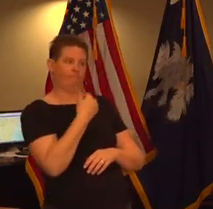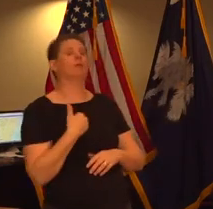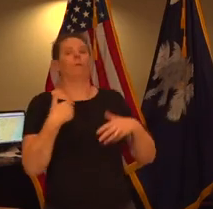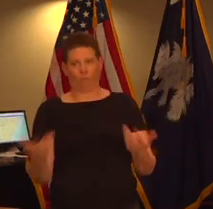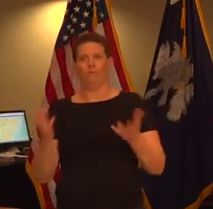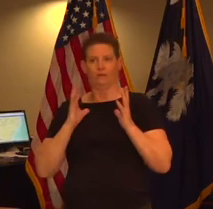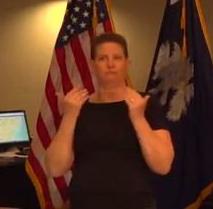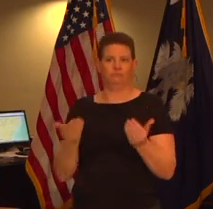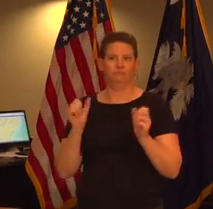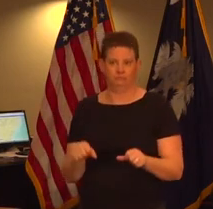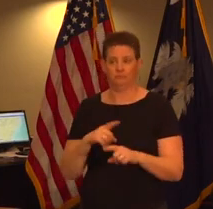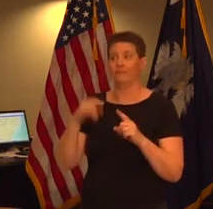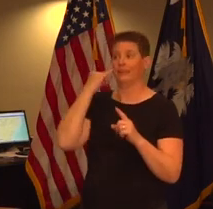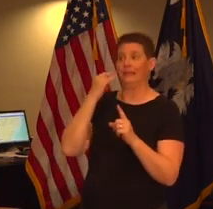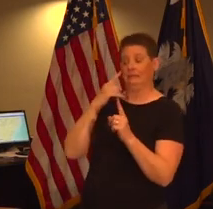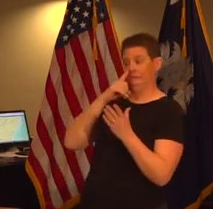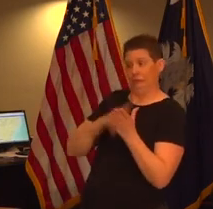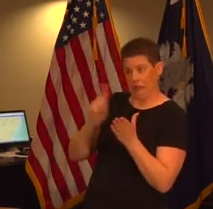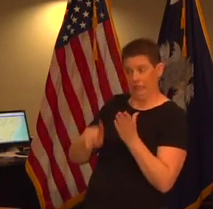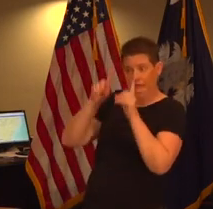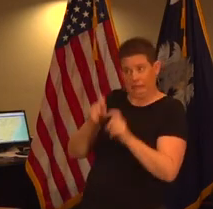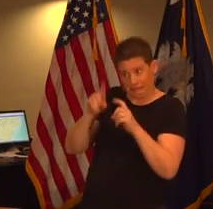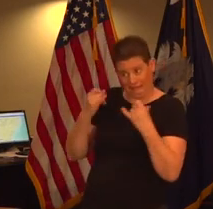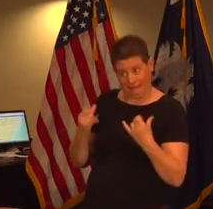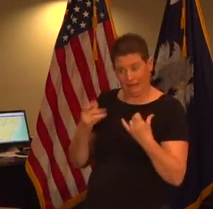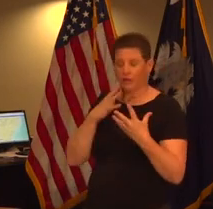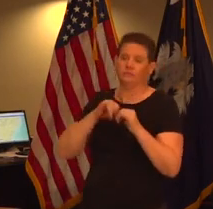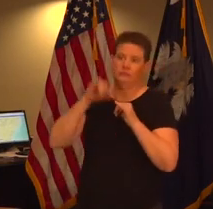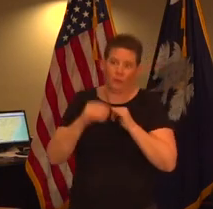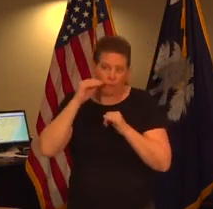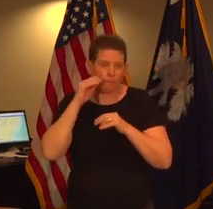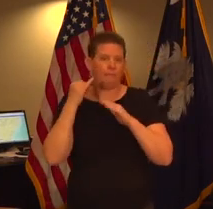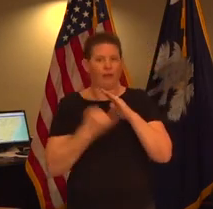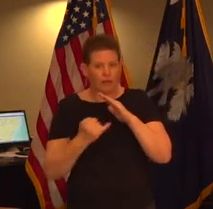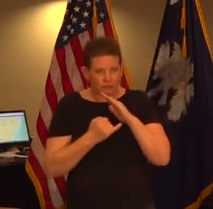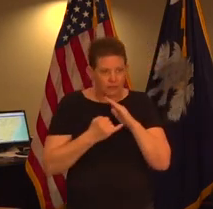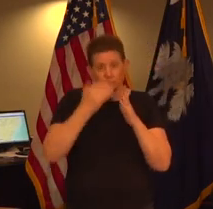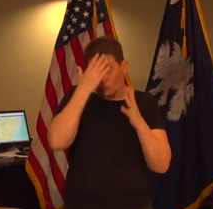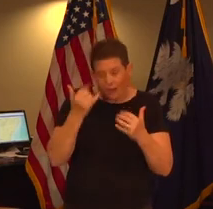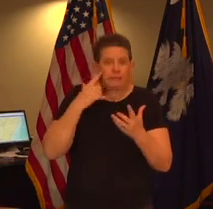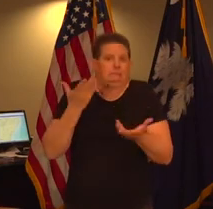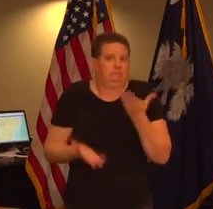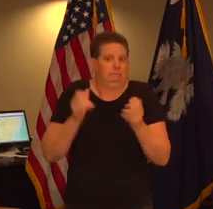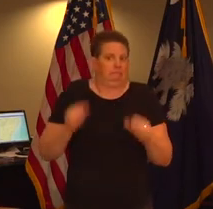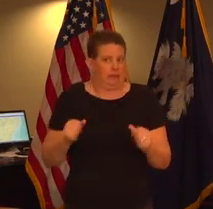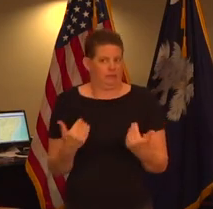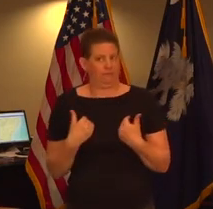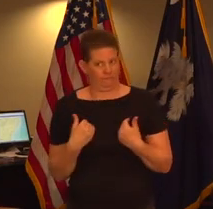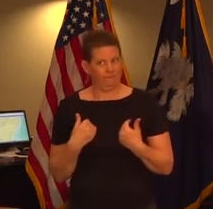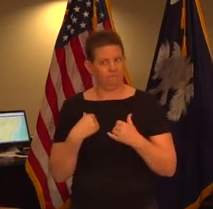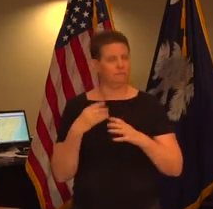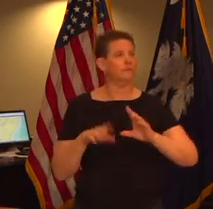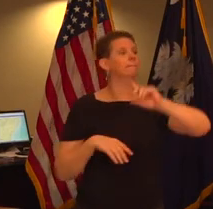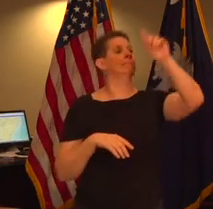to stay in isolation avoid contact with others because they they're considered to be a possible case next question yes